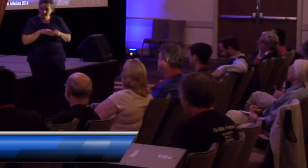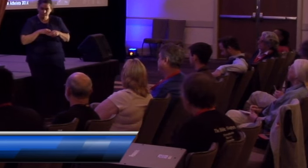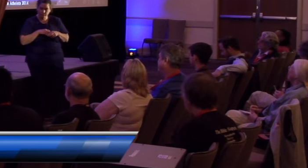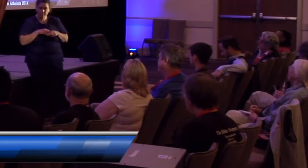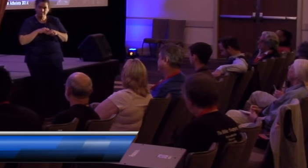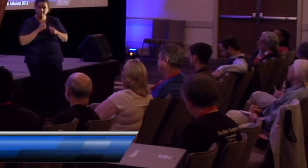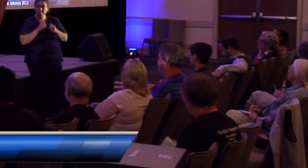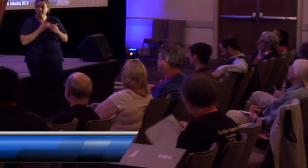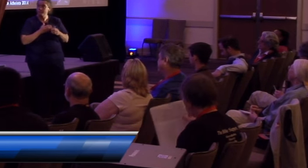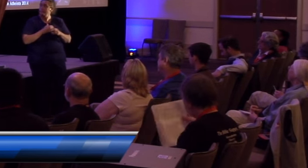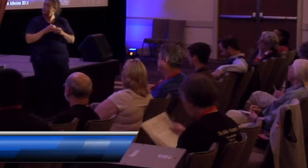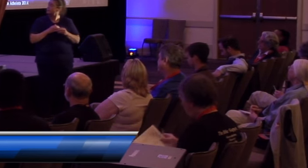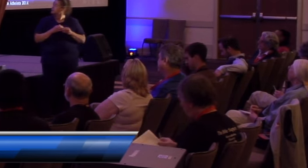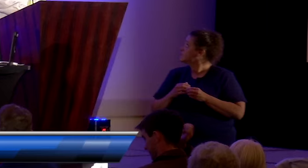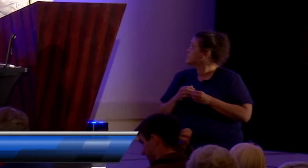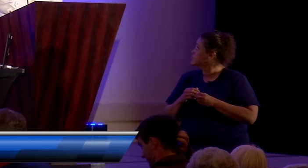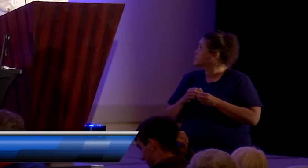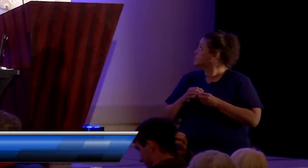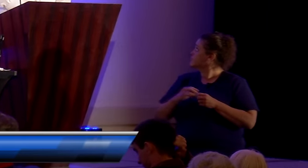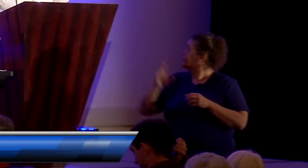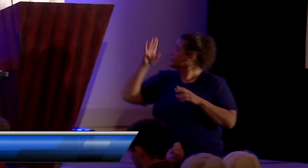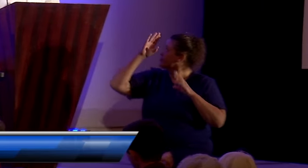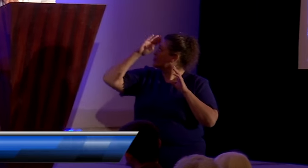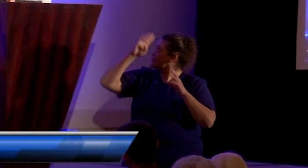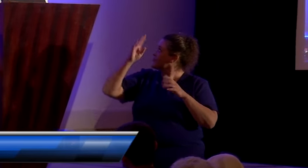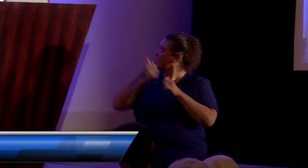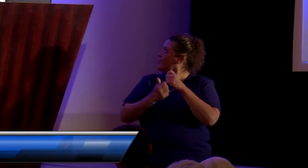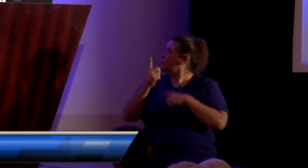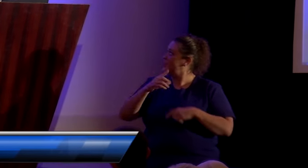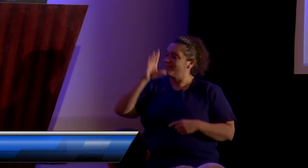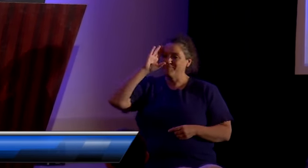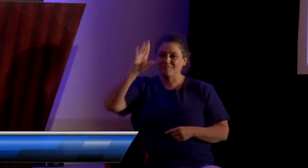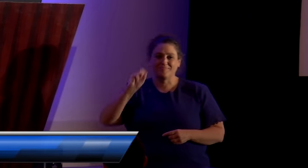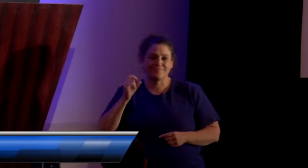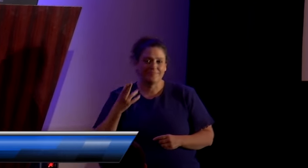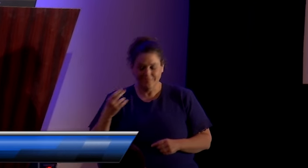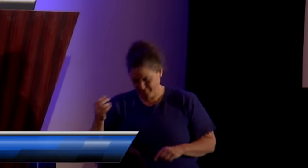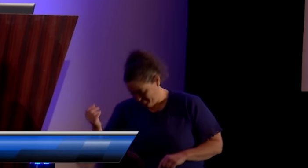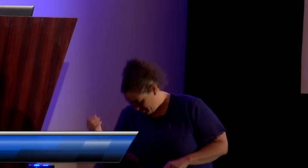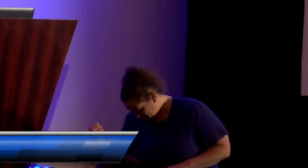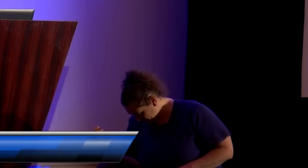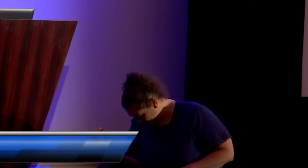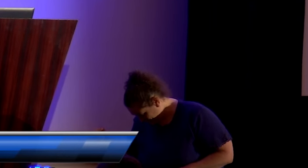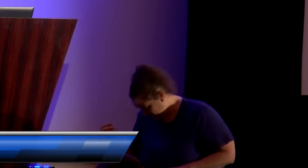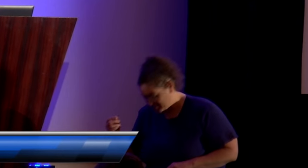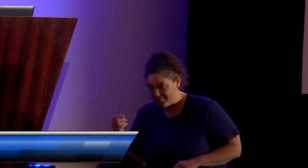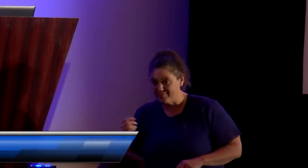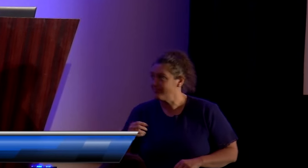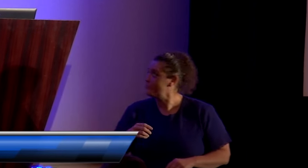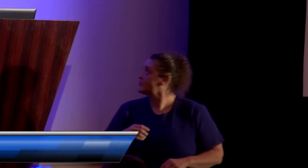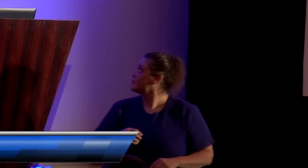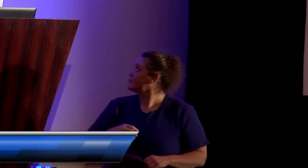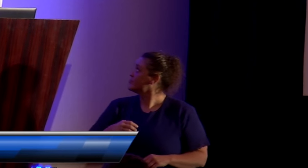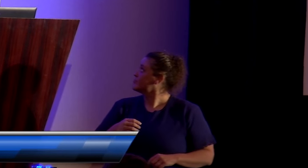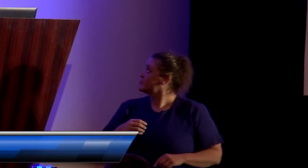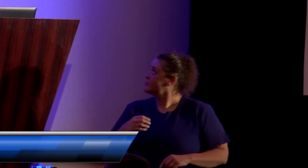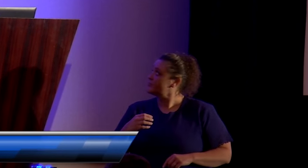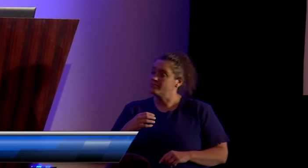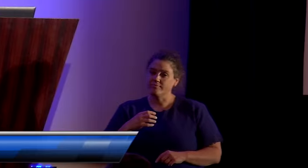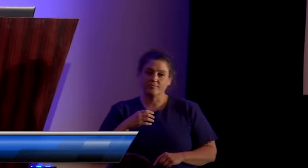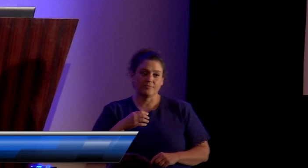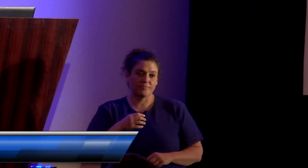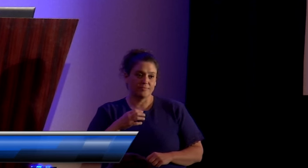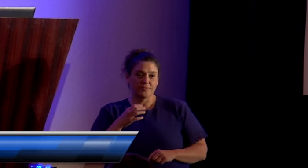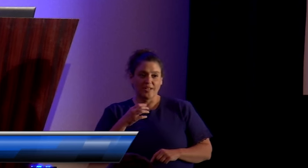take it away hi everybody I was cute yeah I brought a timer but I'll tell you I have a